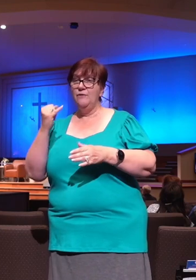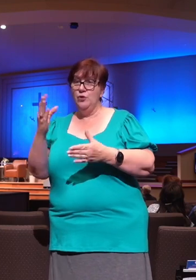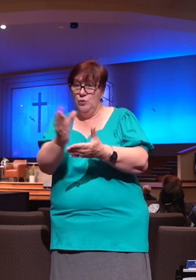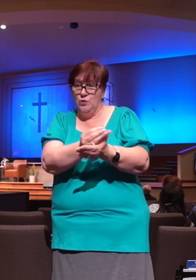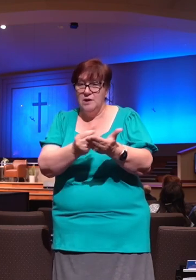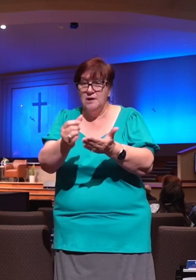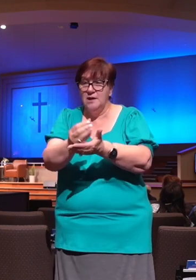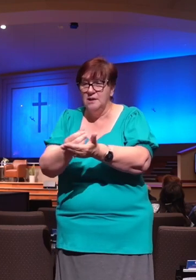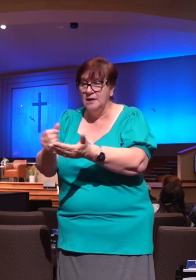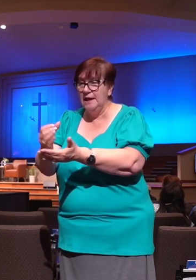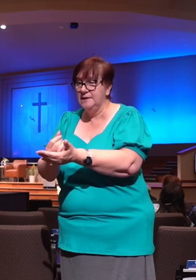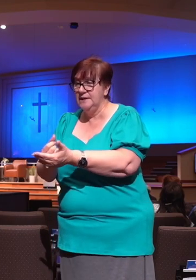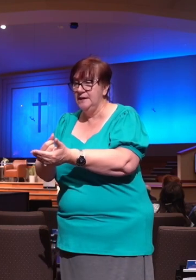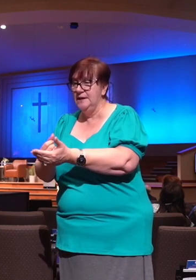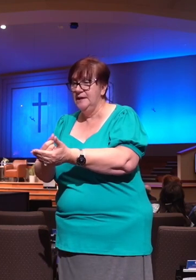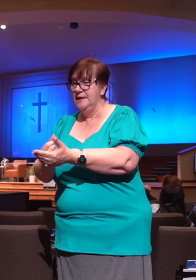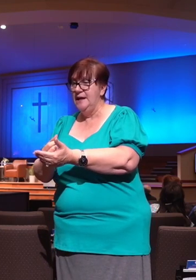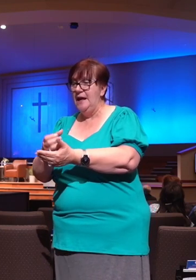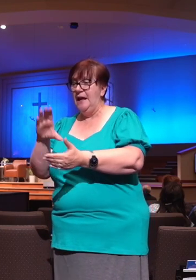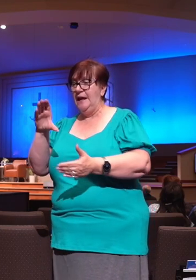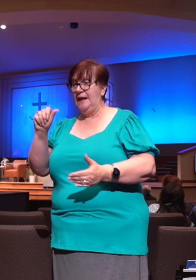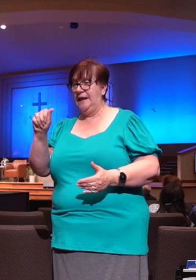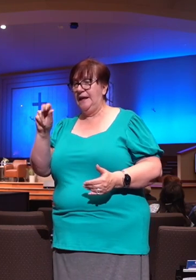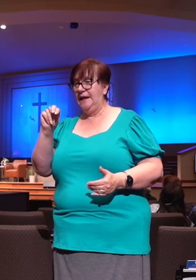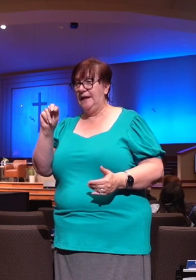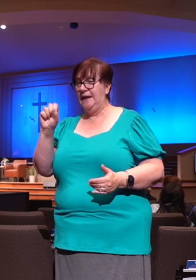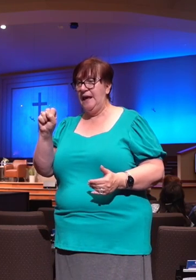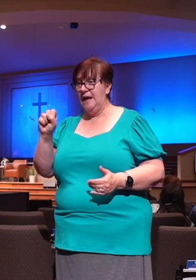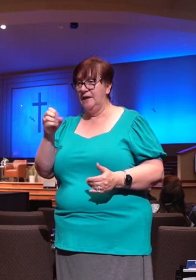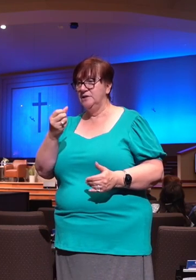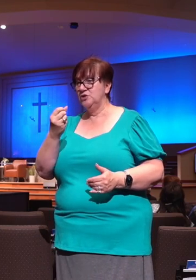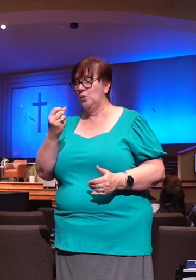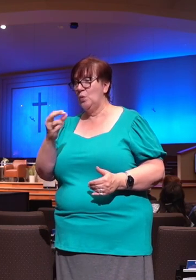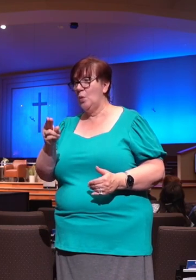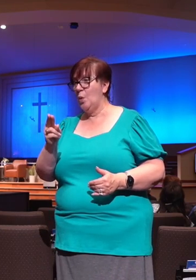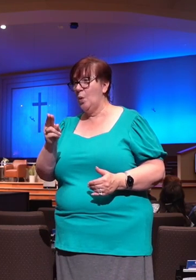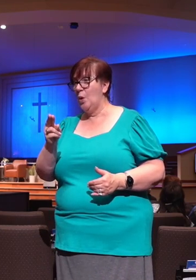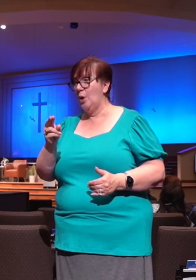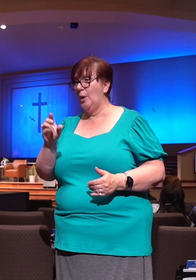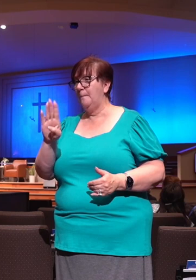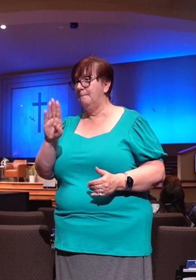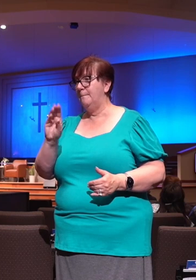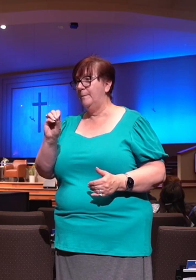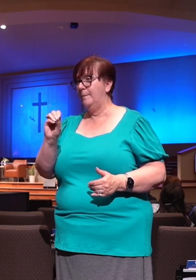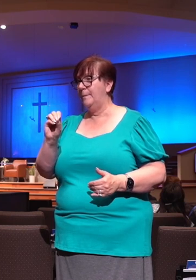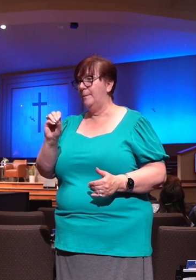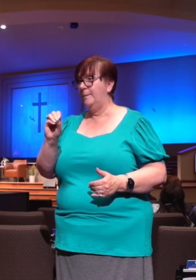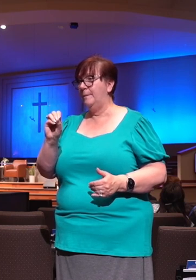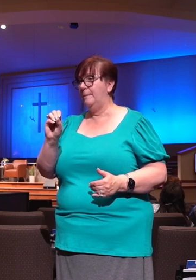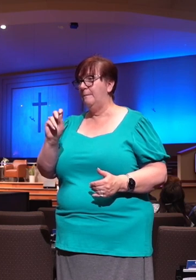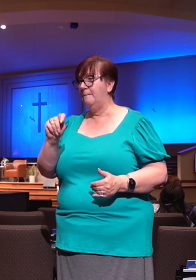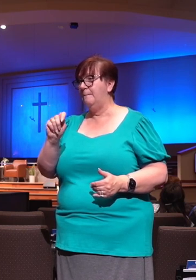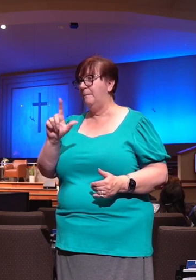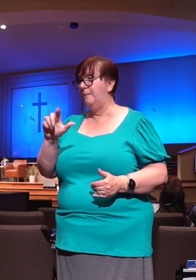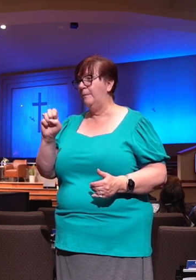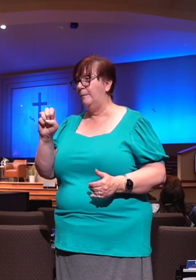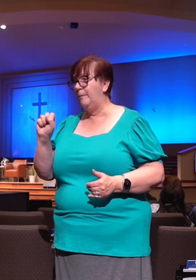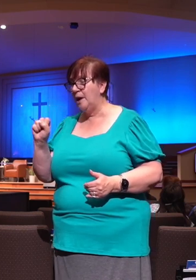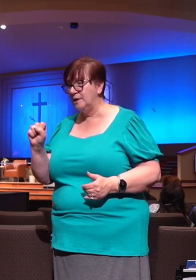two-liter bottles, and you would earn Pepsi points. And so every two-liter bottle would have some Pepsi points. And if you collected the